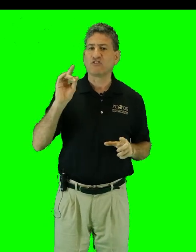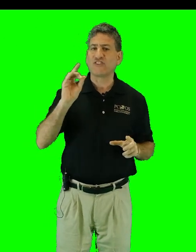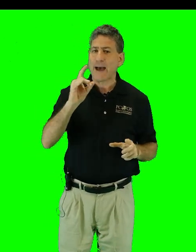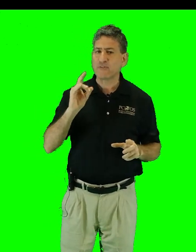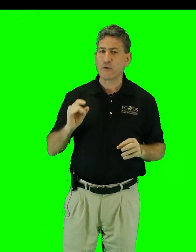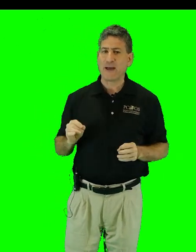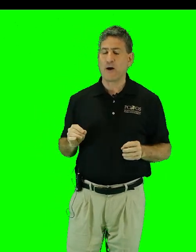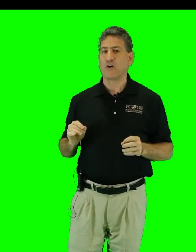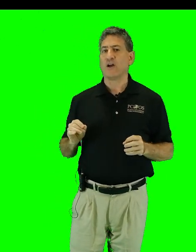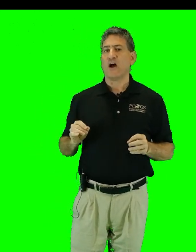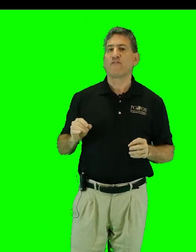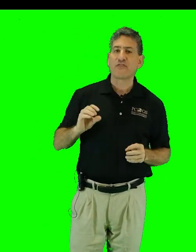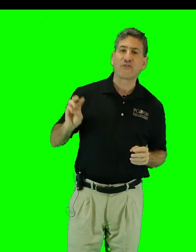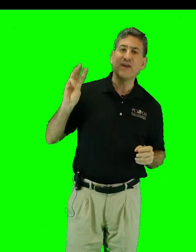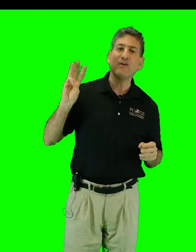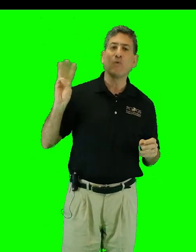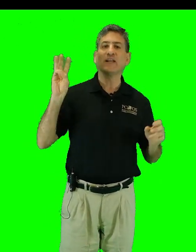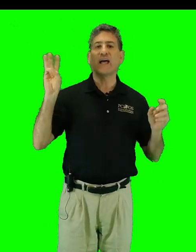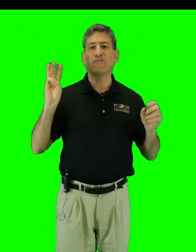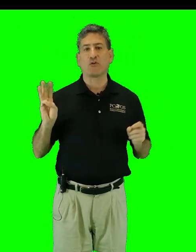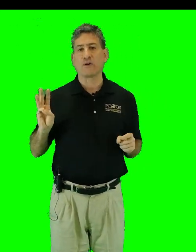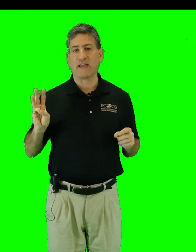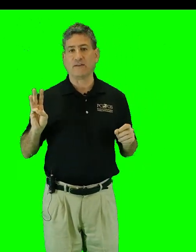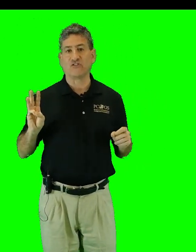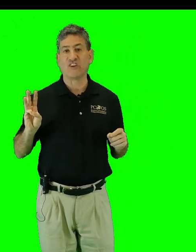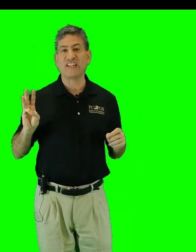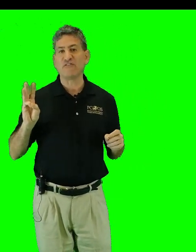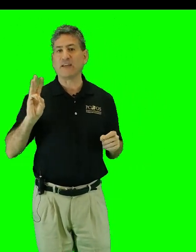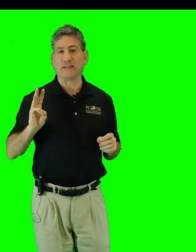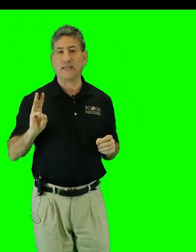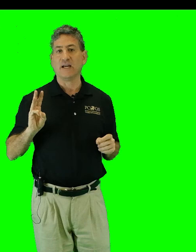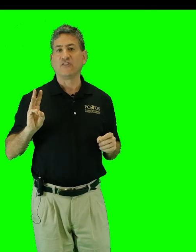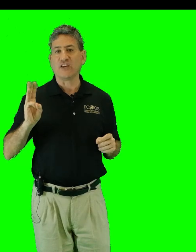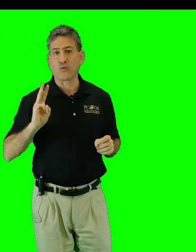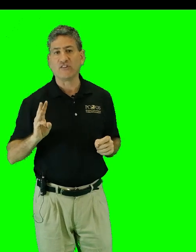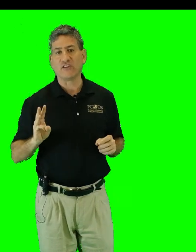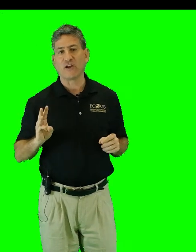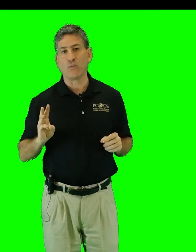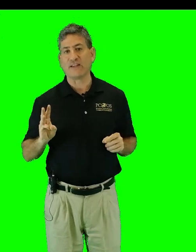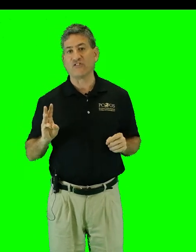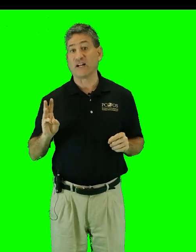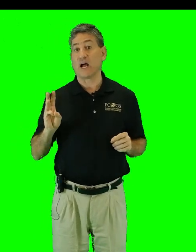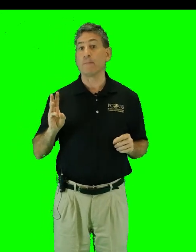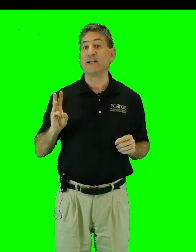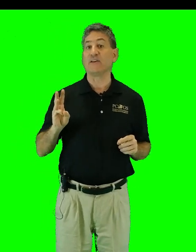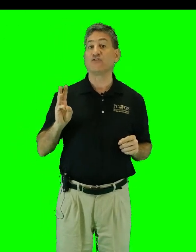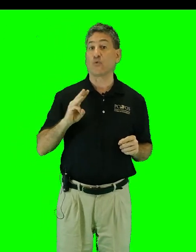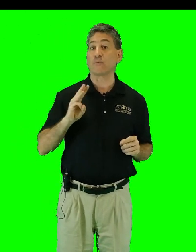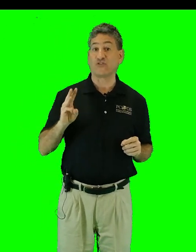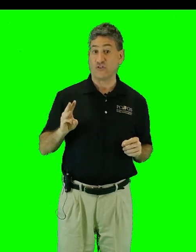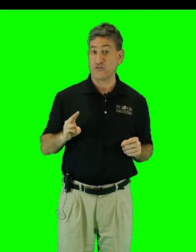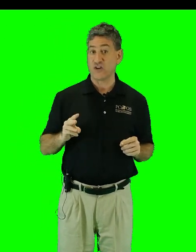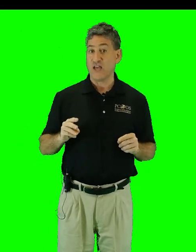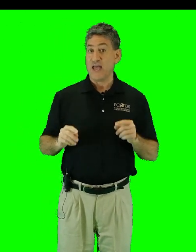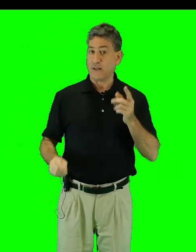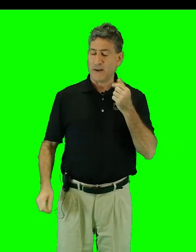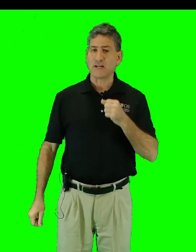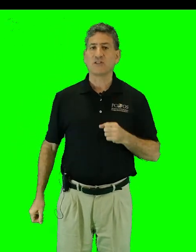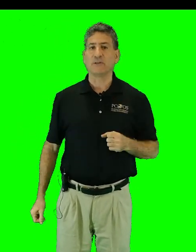sapped the power of three real-life hurricanes significantly decreasing their winds and accompanying storm surge and possibly